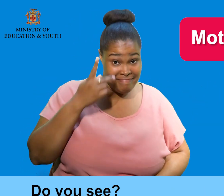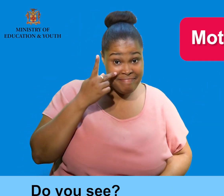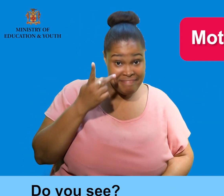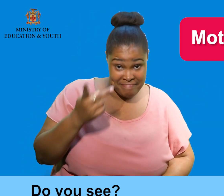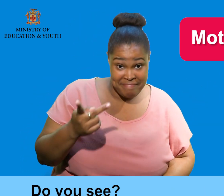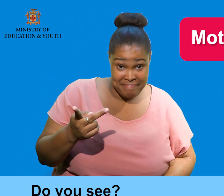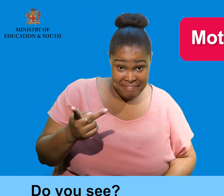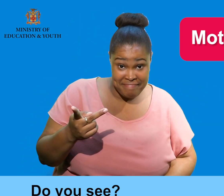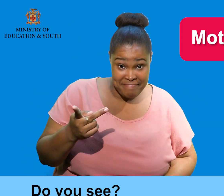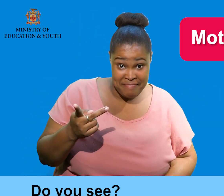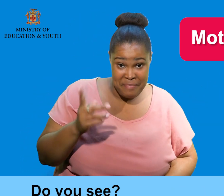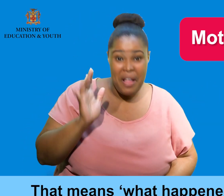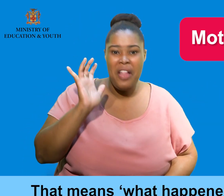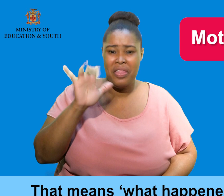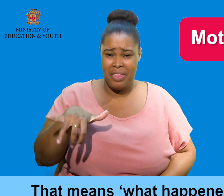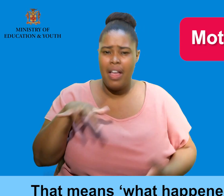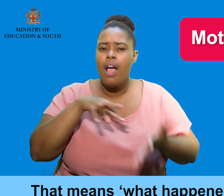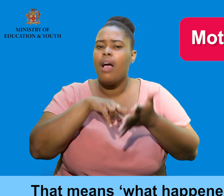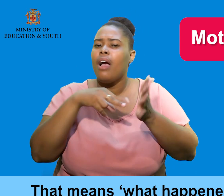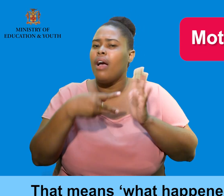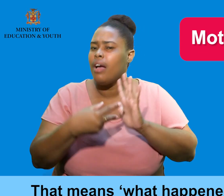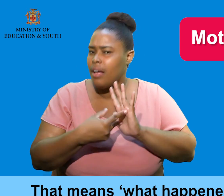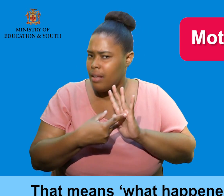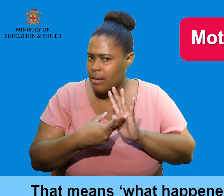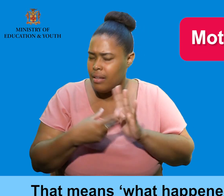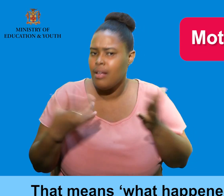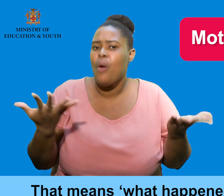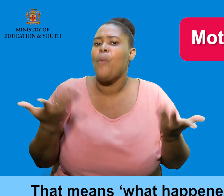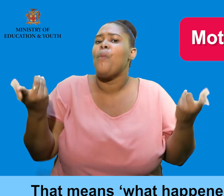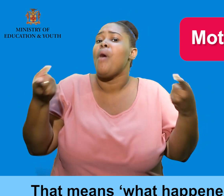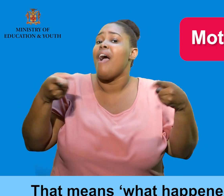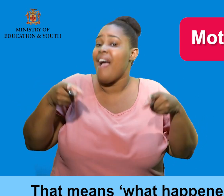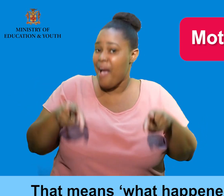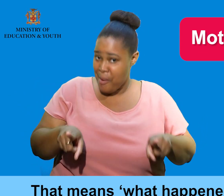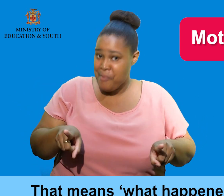Do you see? That means, what happened?